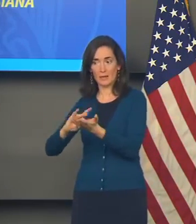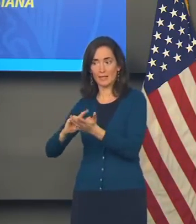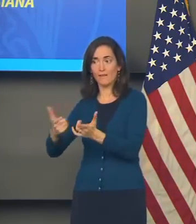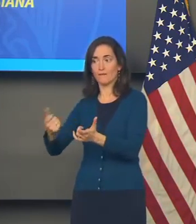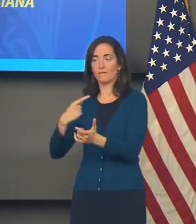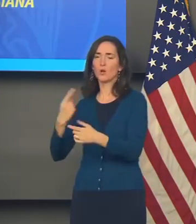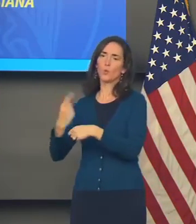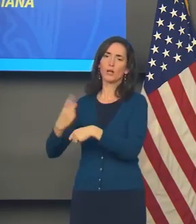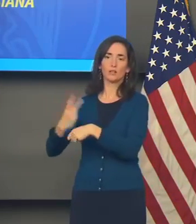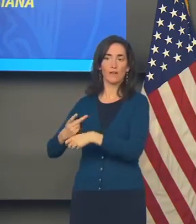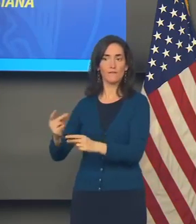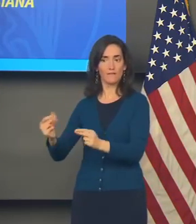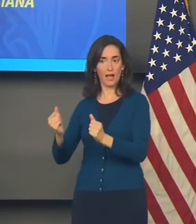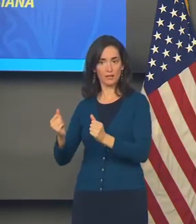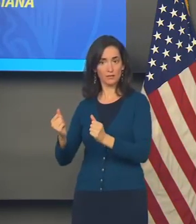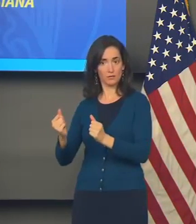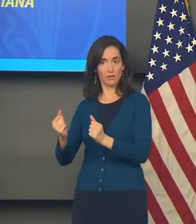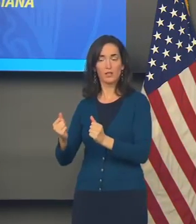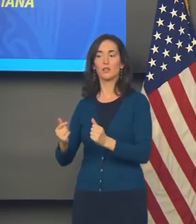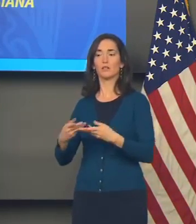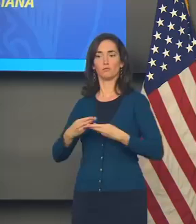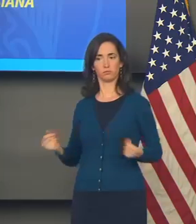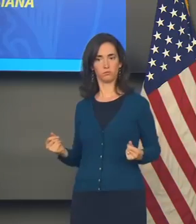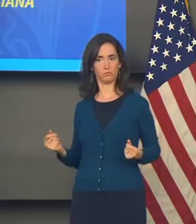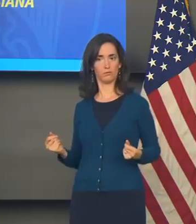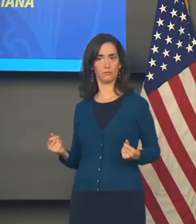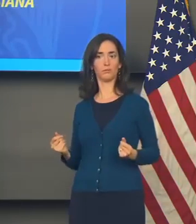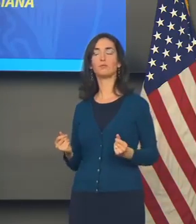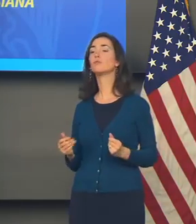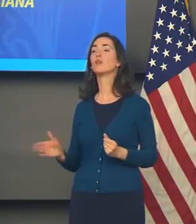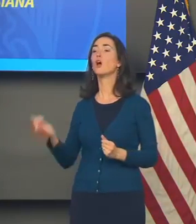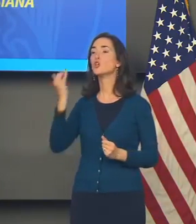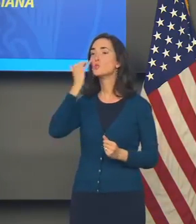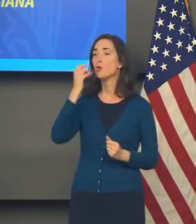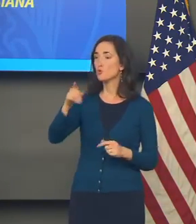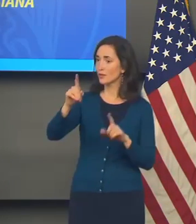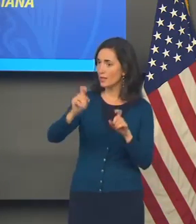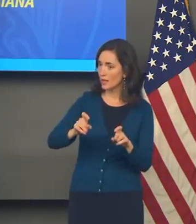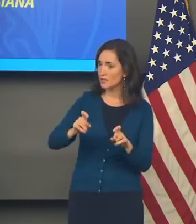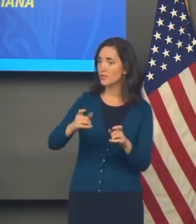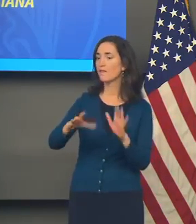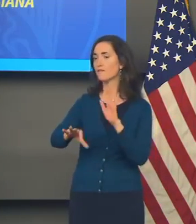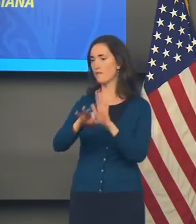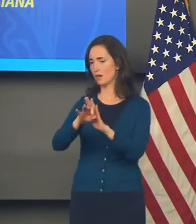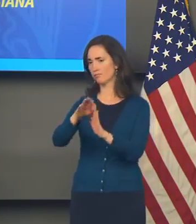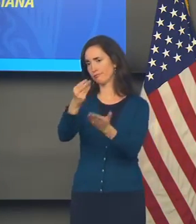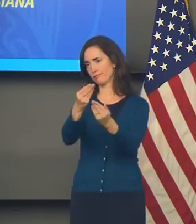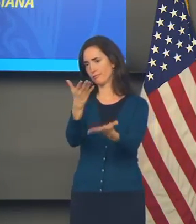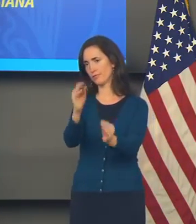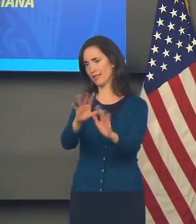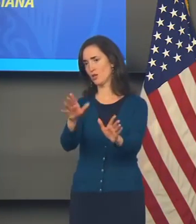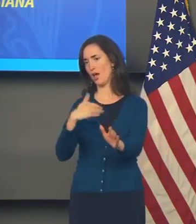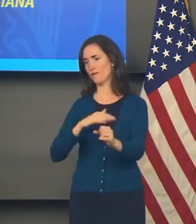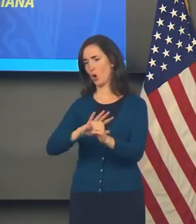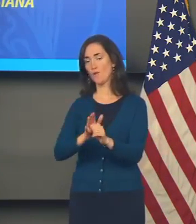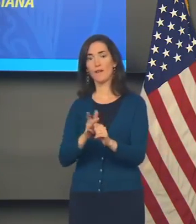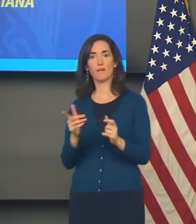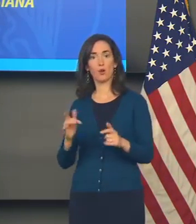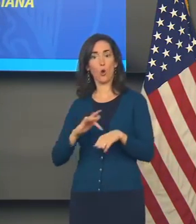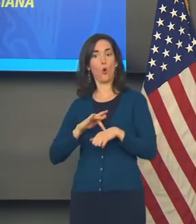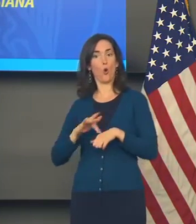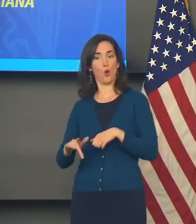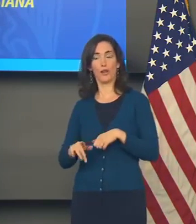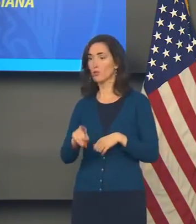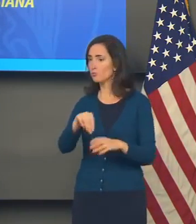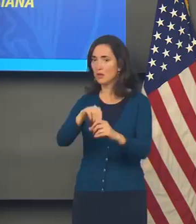within the first few days of somebody having symptoms. If you are diagnosed with COVID and you're early in that process and you're not